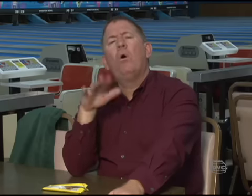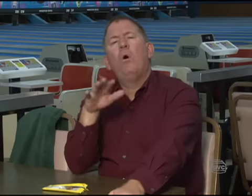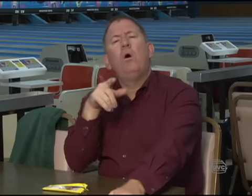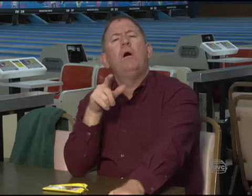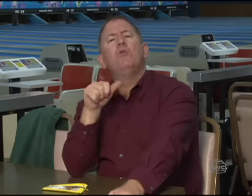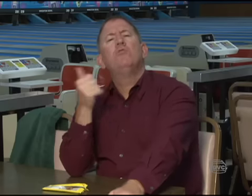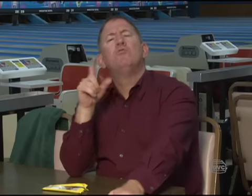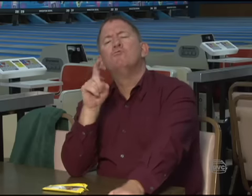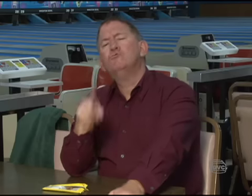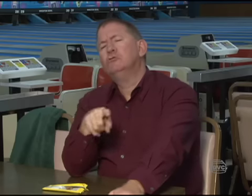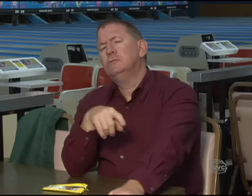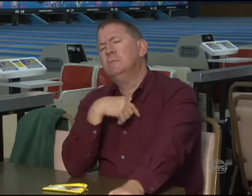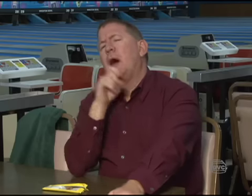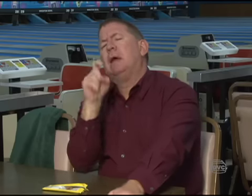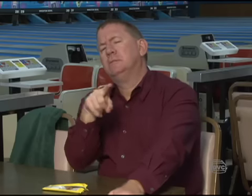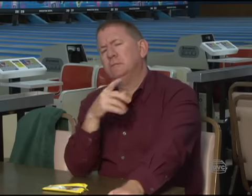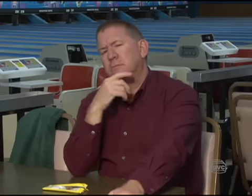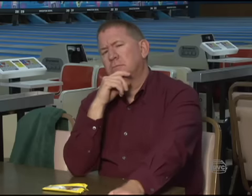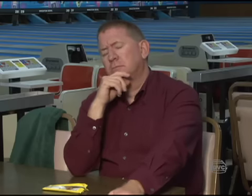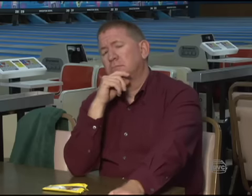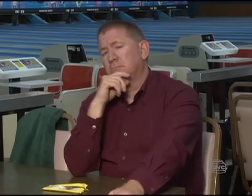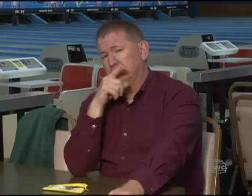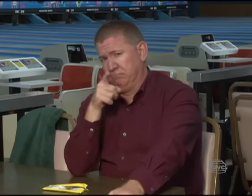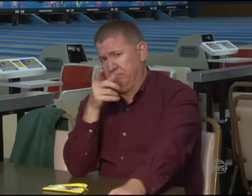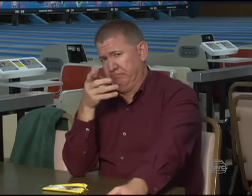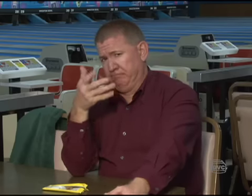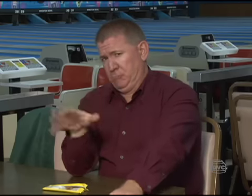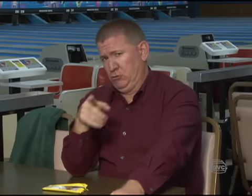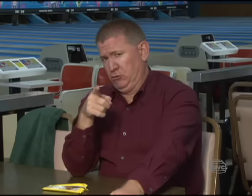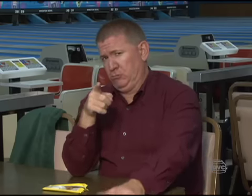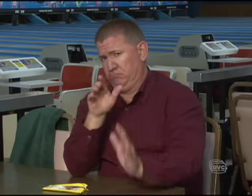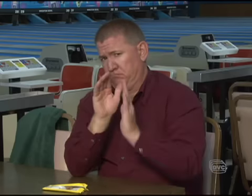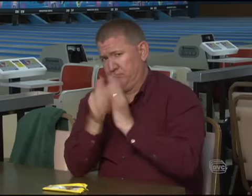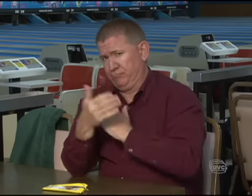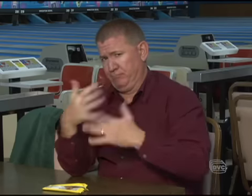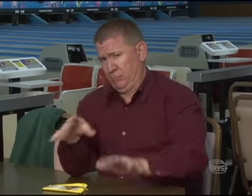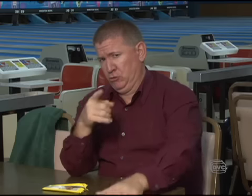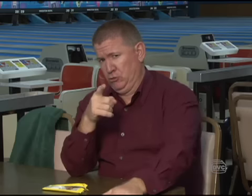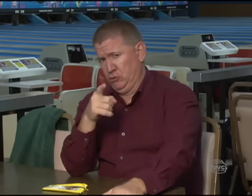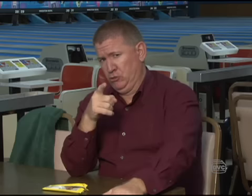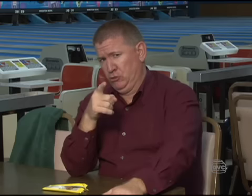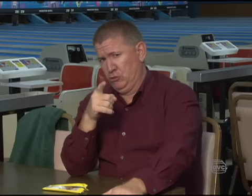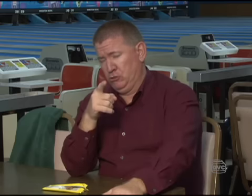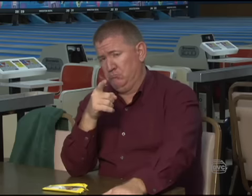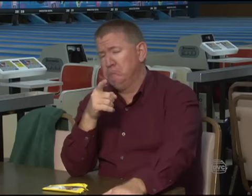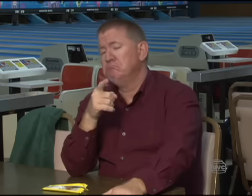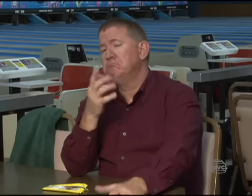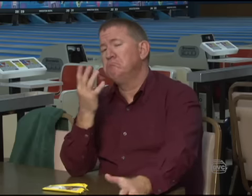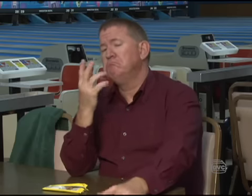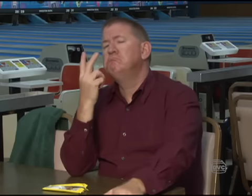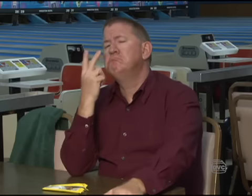Oh, I've got one more question for you. Have you ever committed adultery? Let's see.